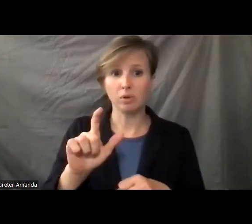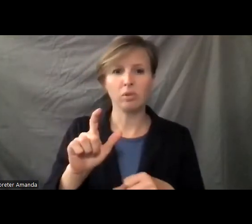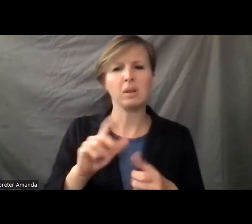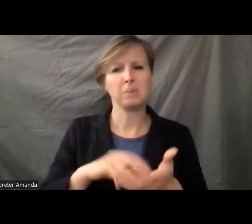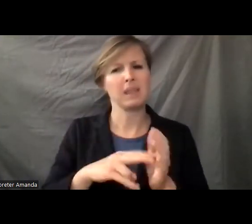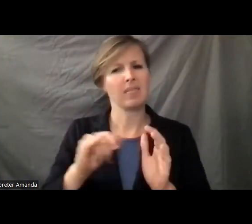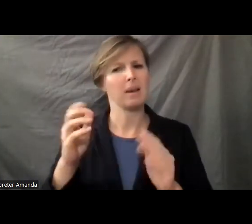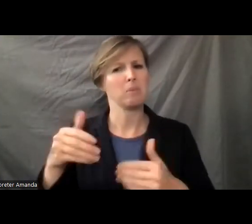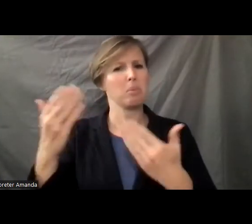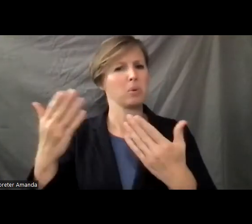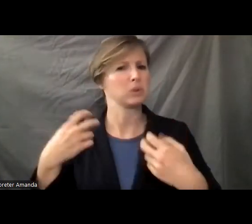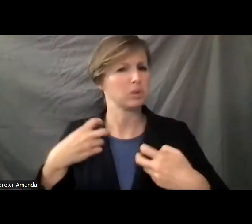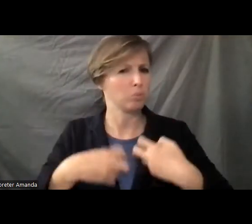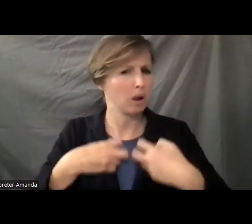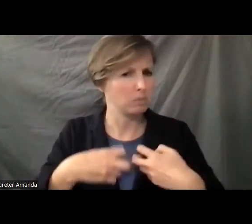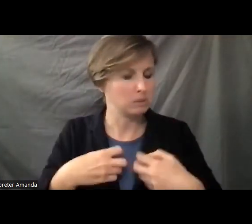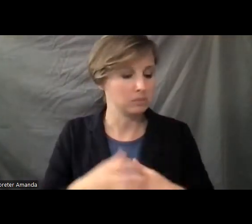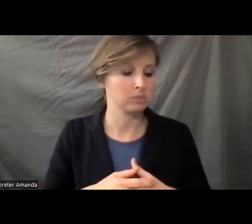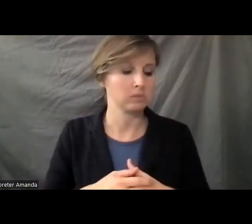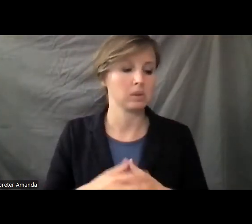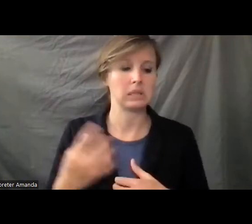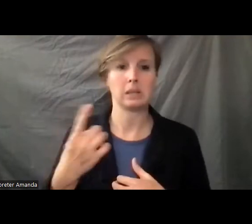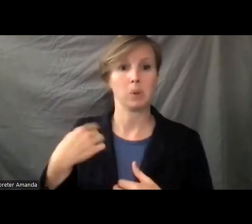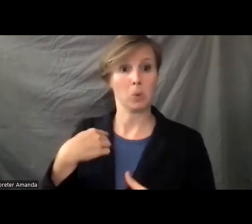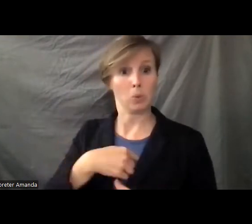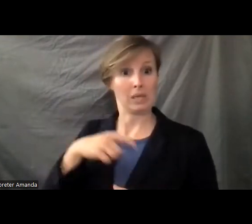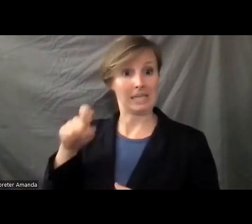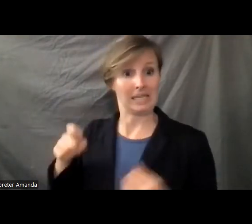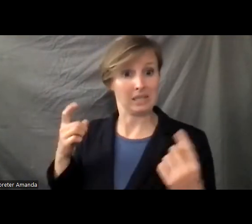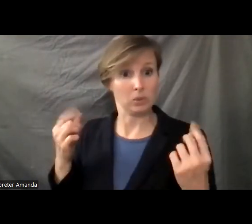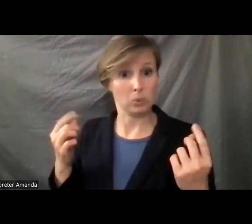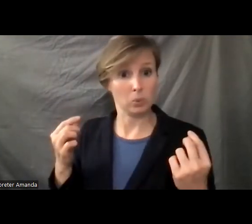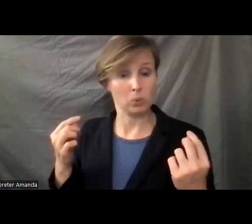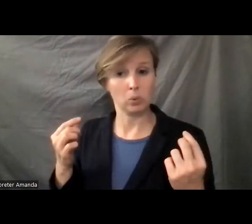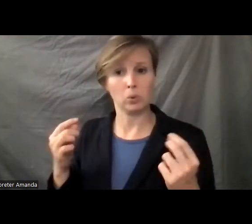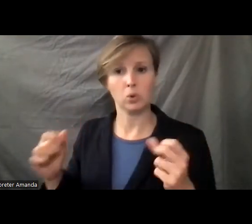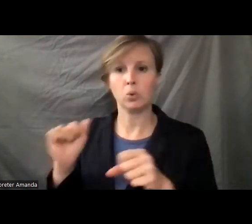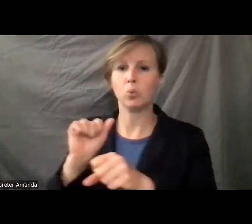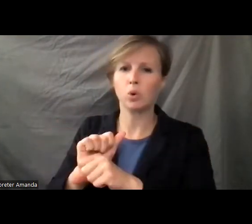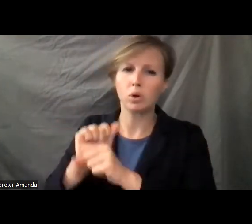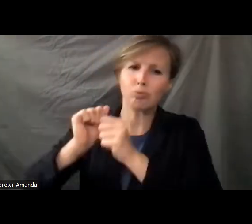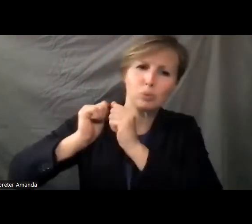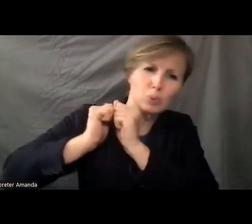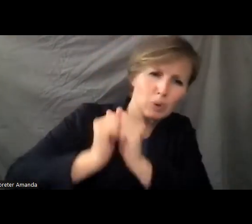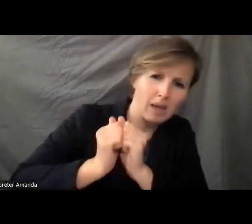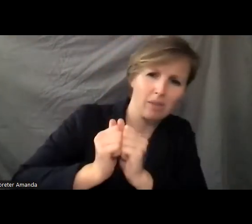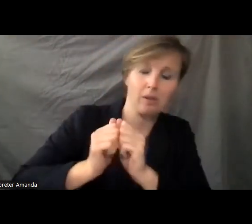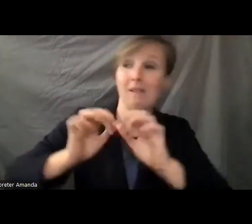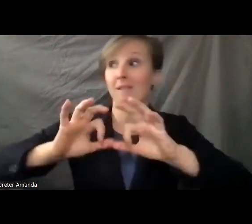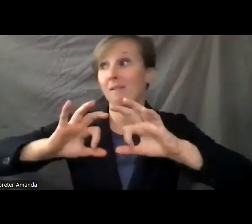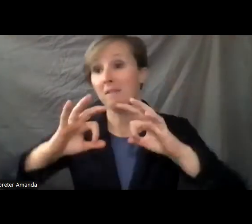And so something that we need to do is to work hand in hand families,